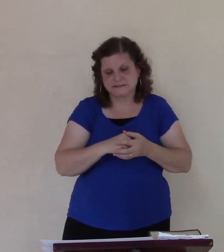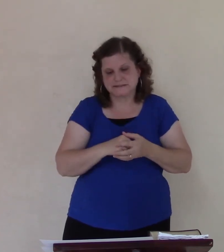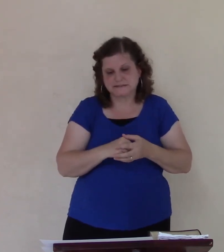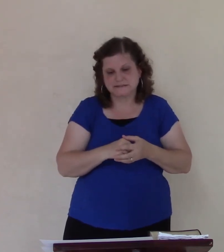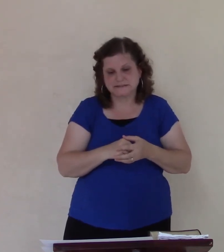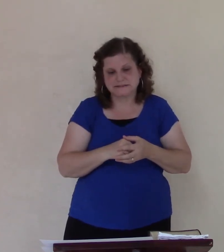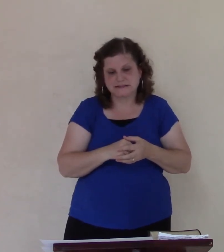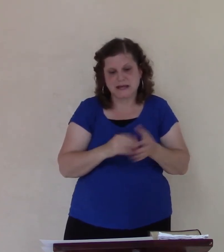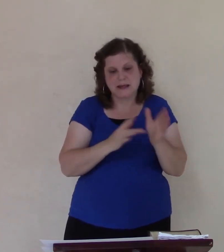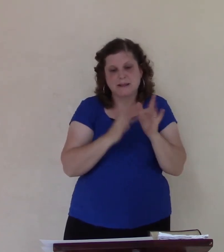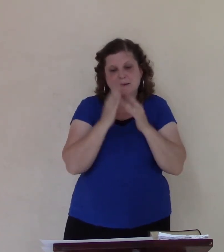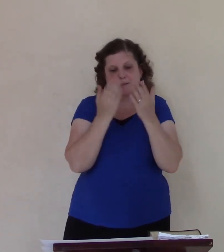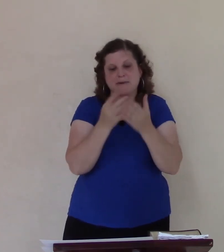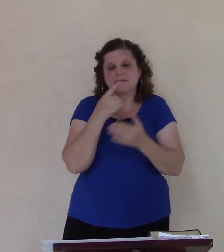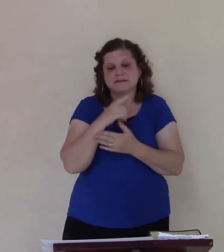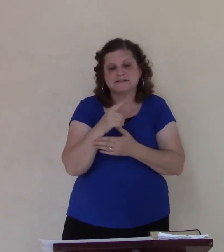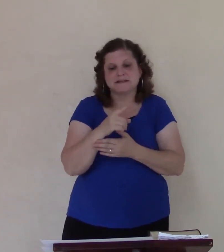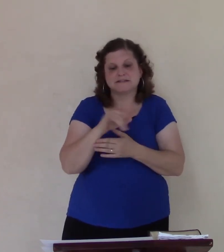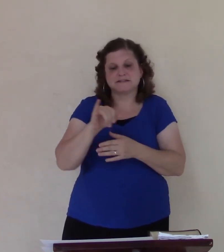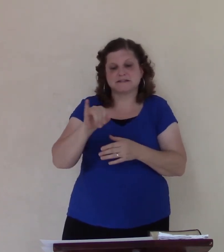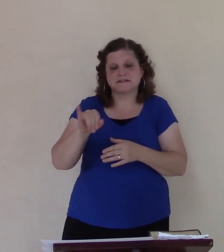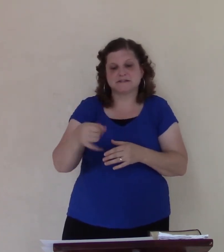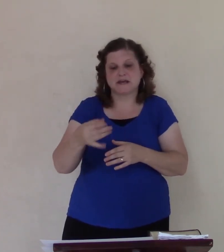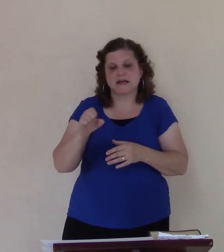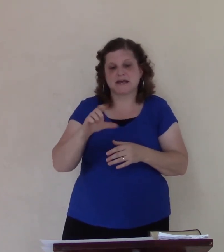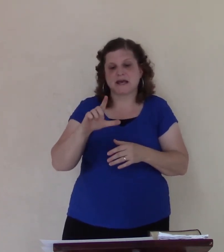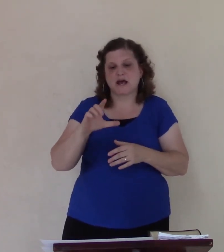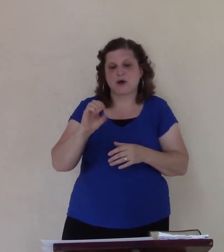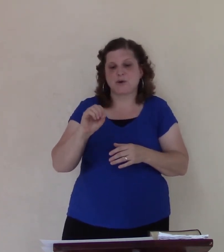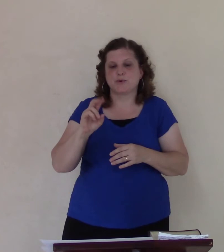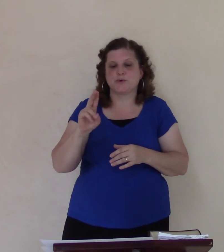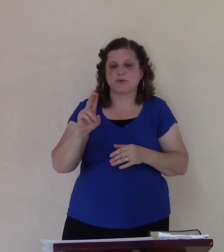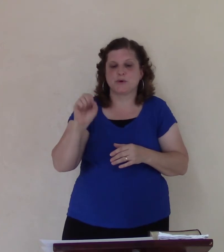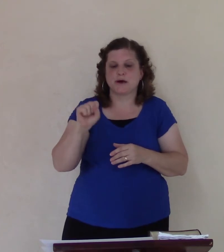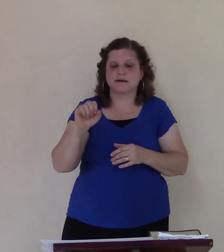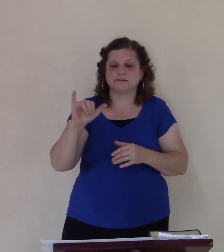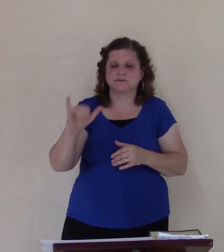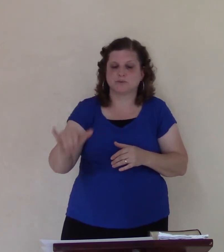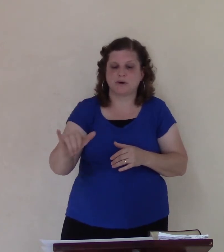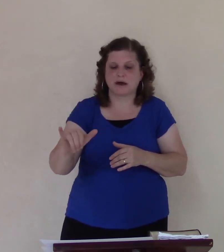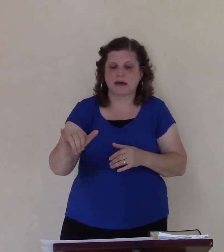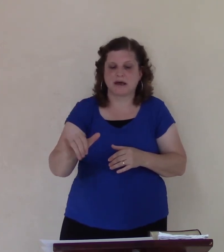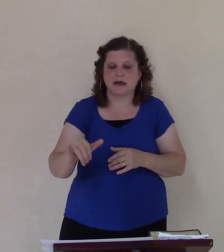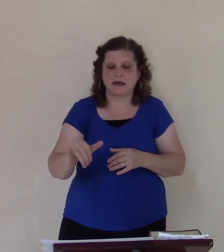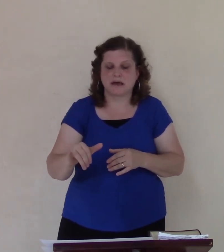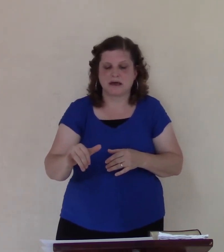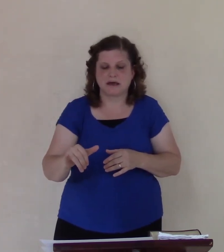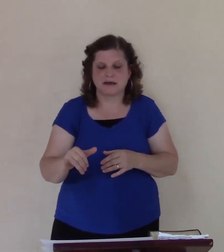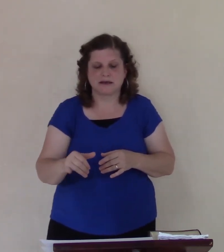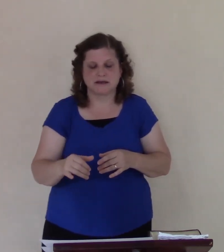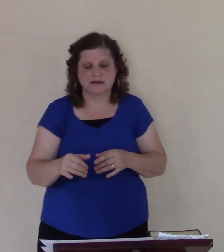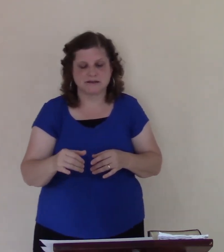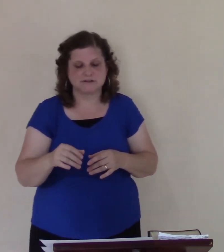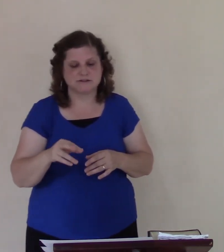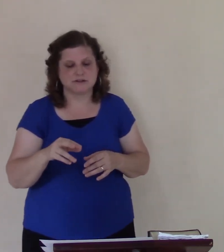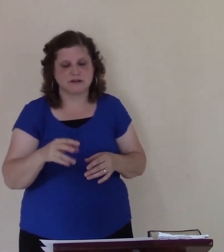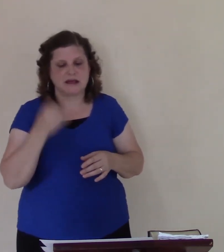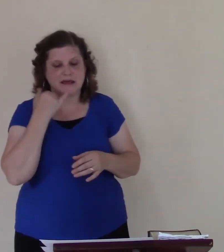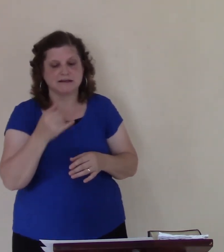therefore not sparing the day of vengeance he will not be by you ransom that will be rest in tent though that that was somebody gives it Jonah